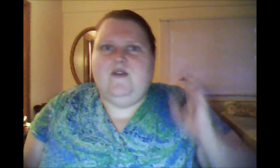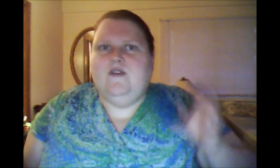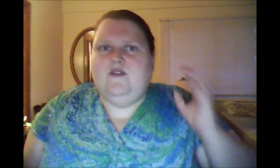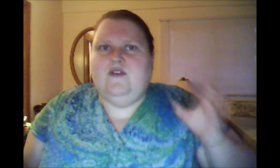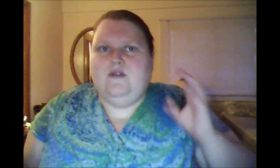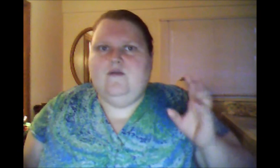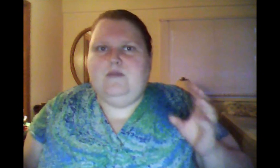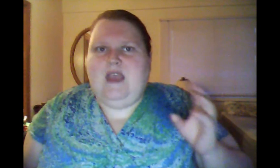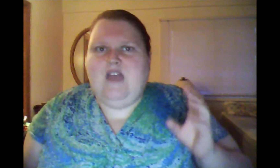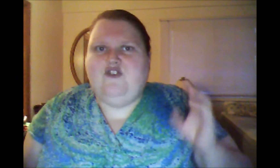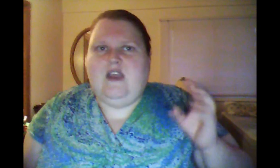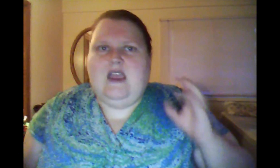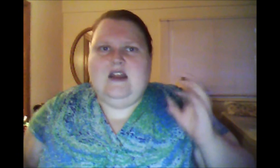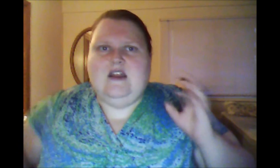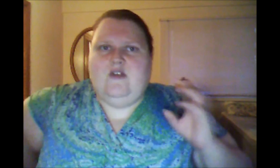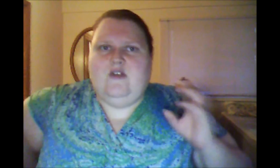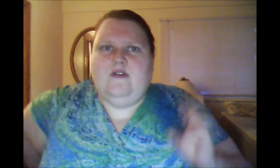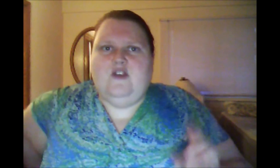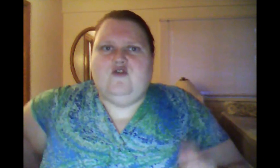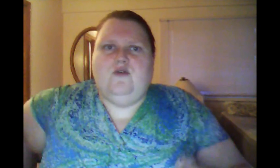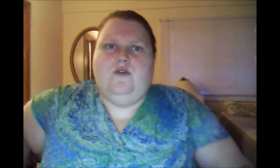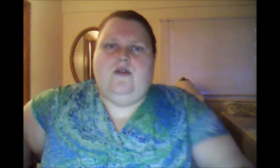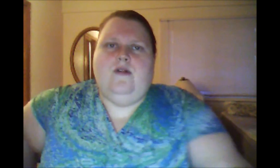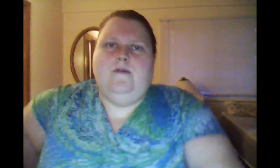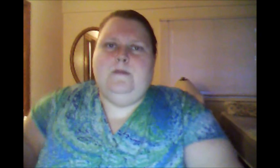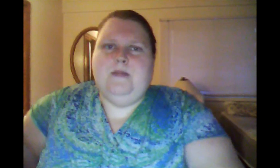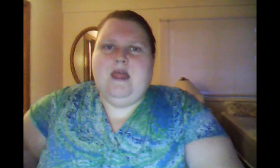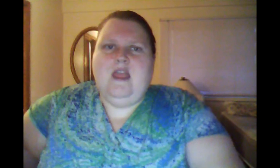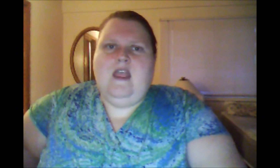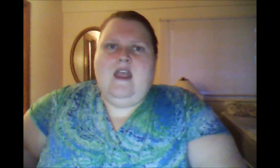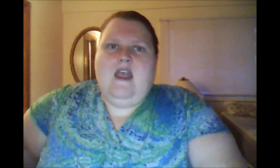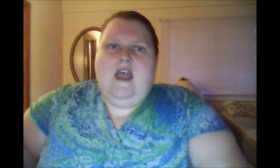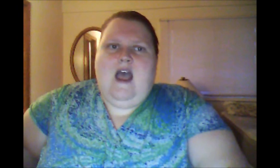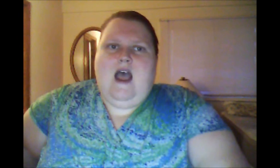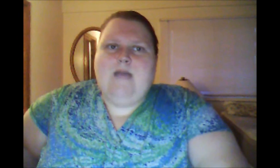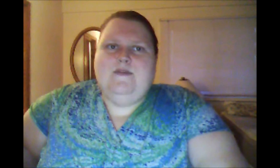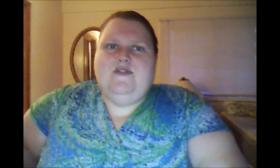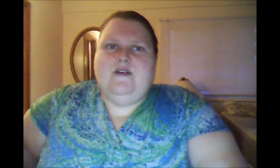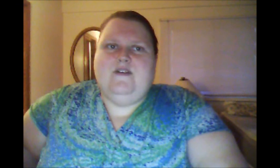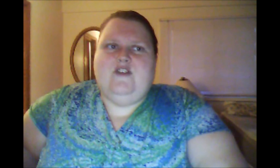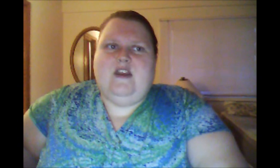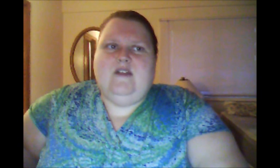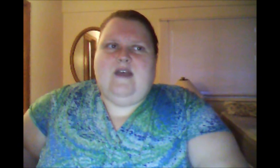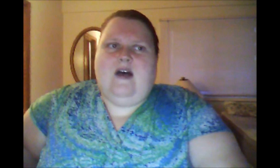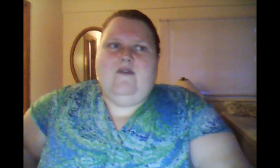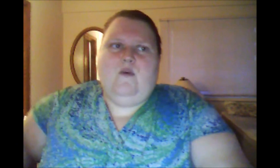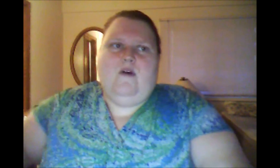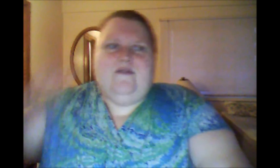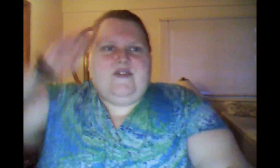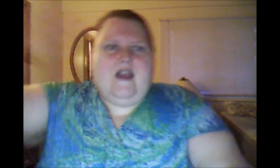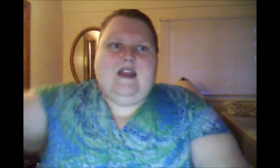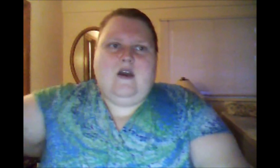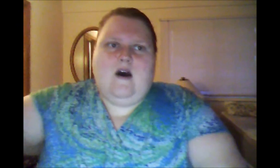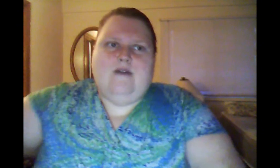be educated and to learn the truth. I'm Sarah Jane Alpha Wolf signing off.